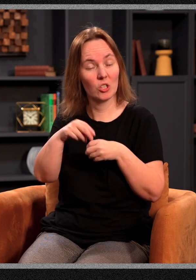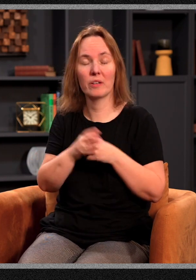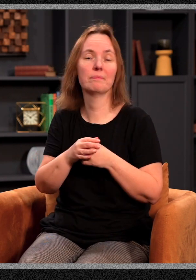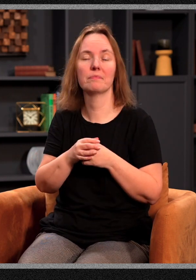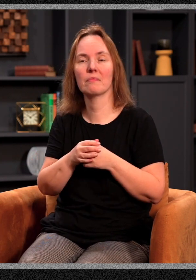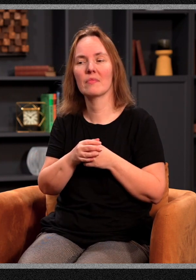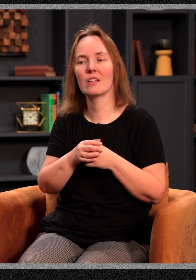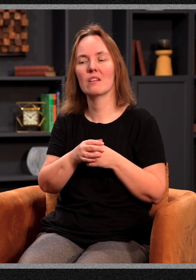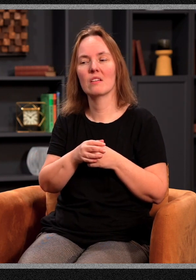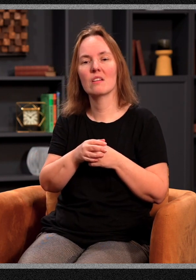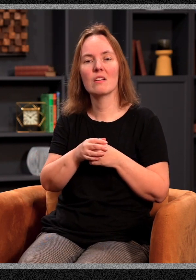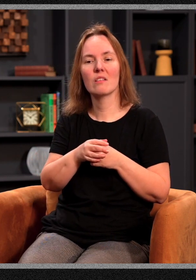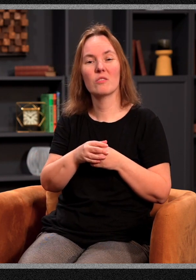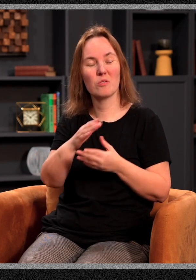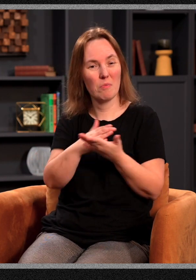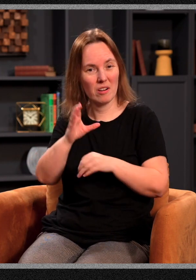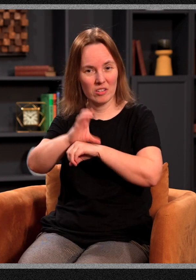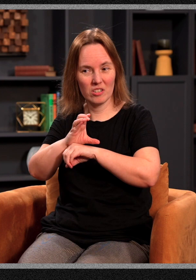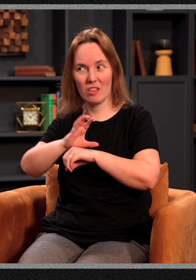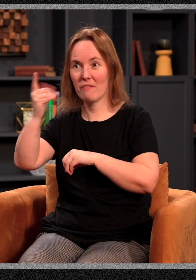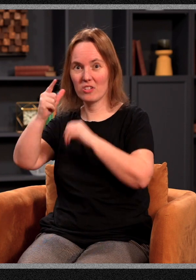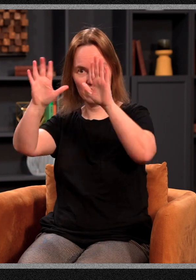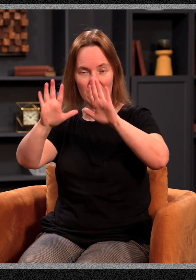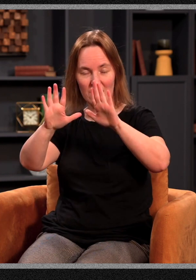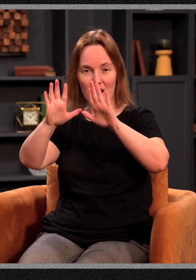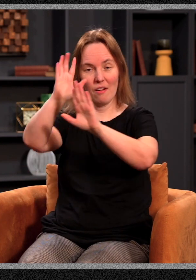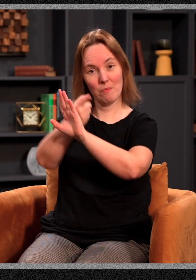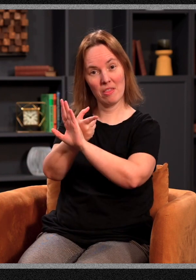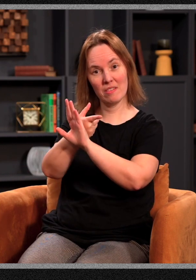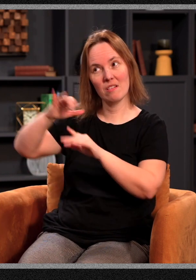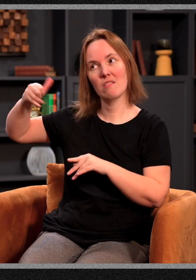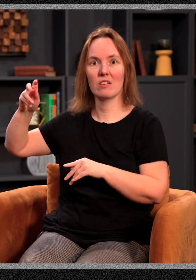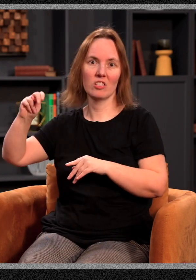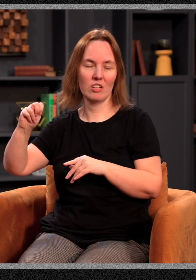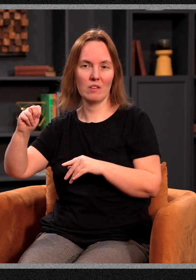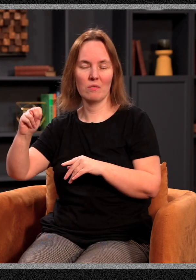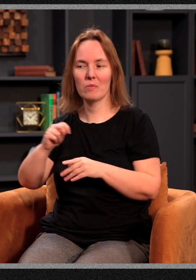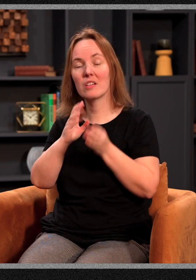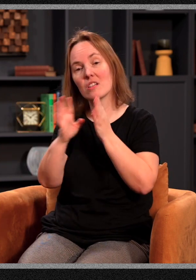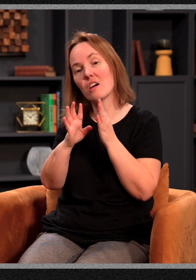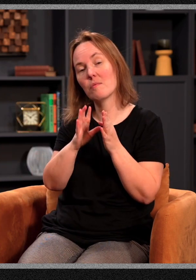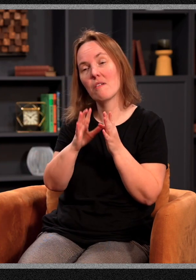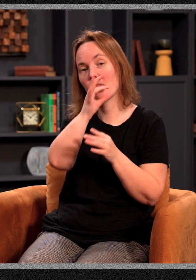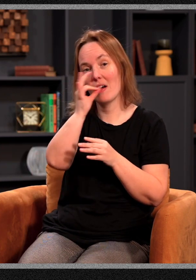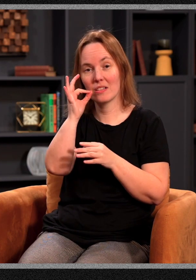and you may recall, for those who are part of the church, that on the first Sunday of the month, on January 7th, we spoke about fasting, and